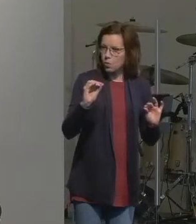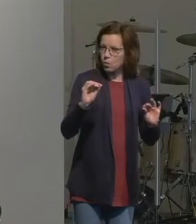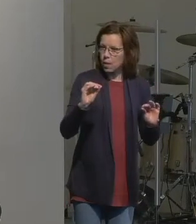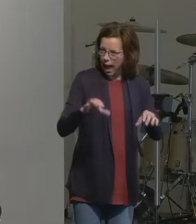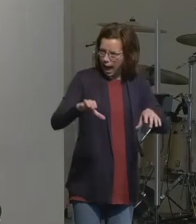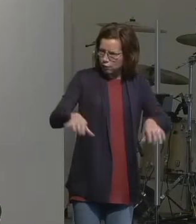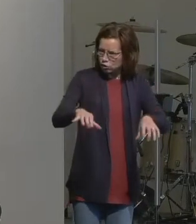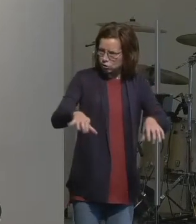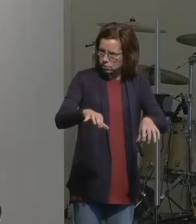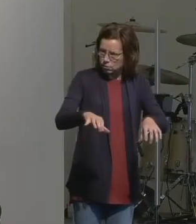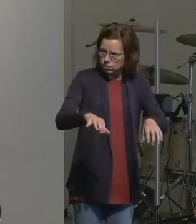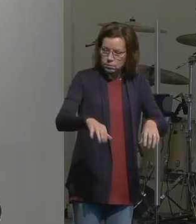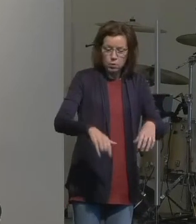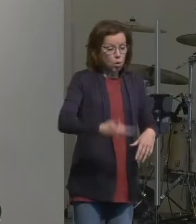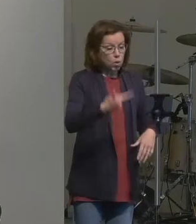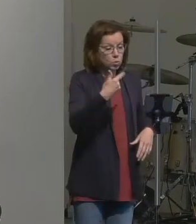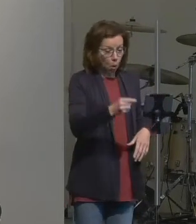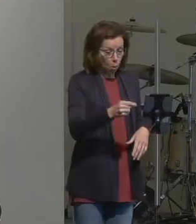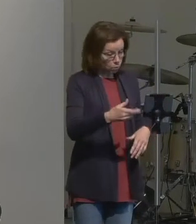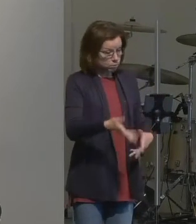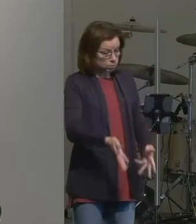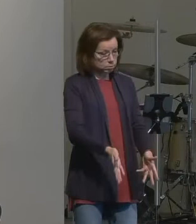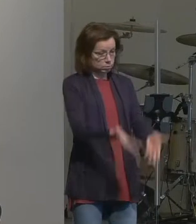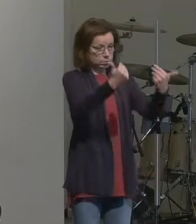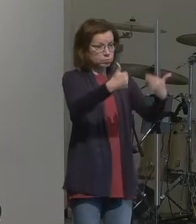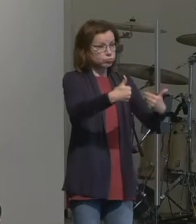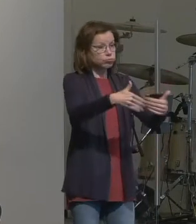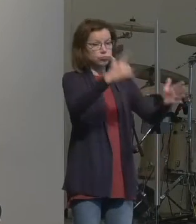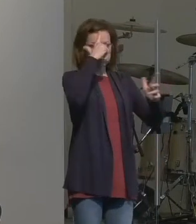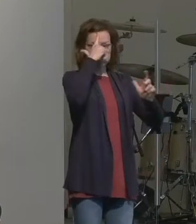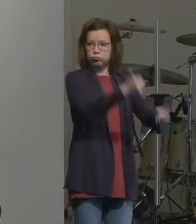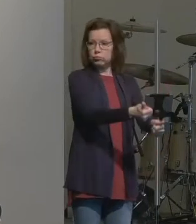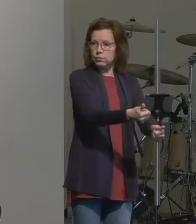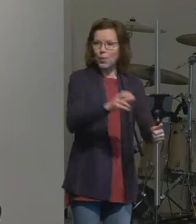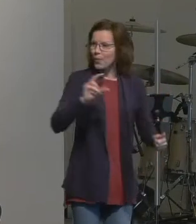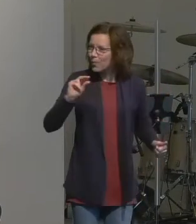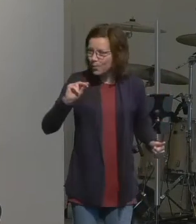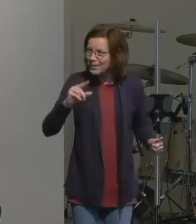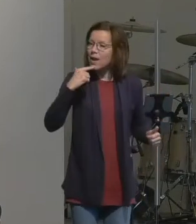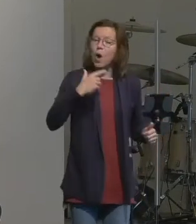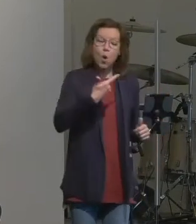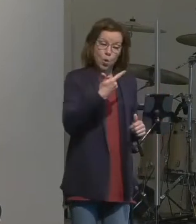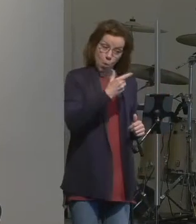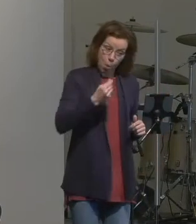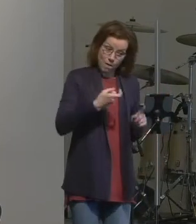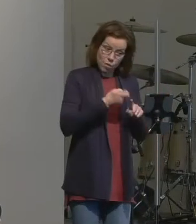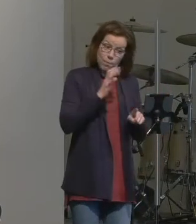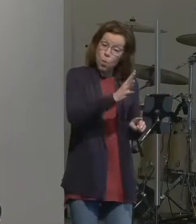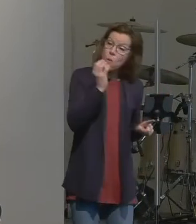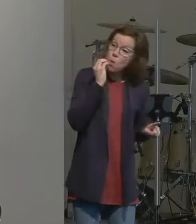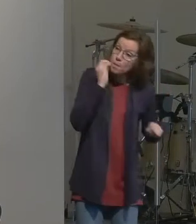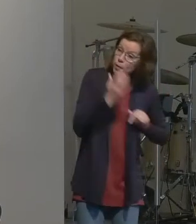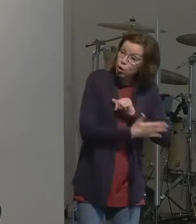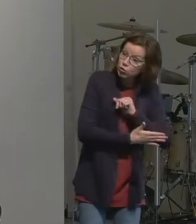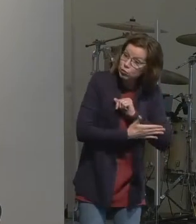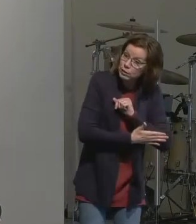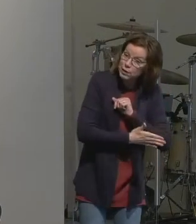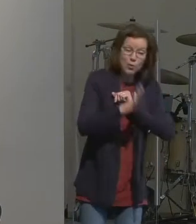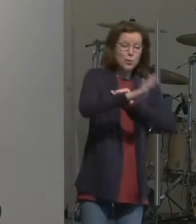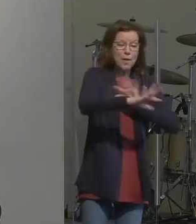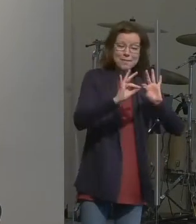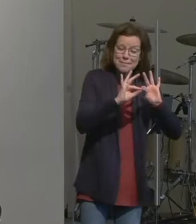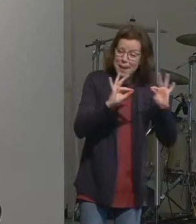But he doesn't just say, you know, get up and go do whatever you want to do. He says, go from your country and your kindred